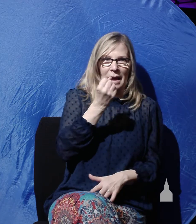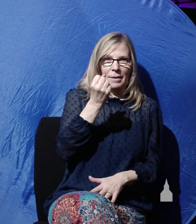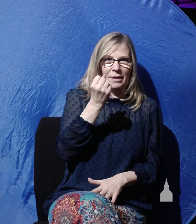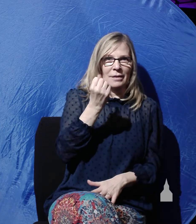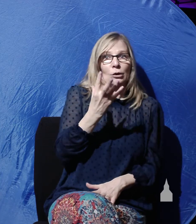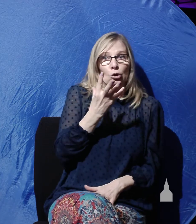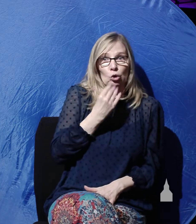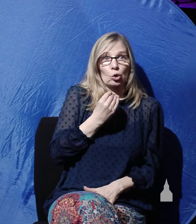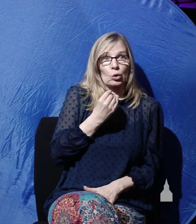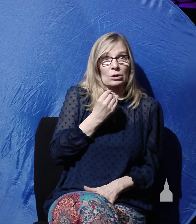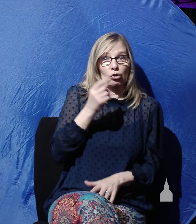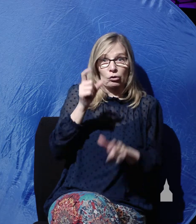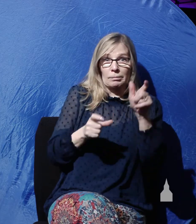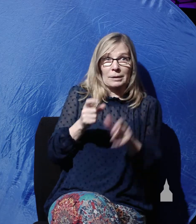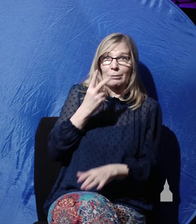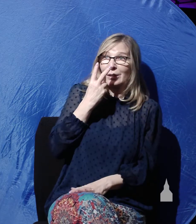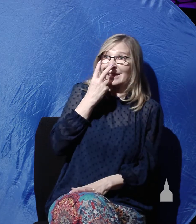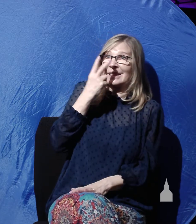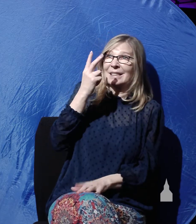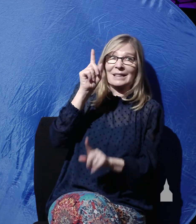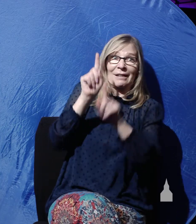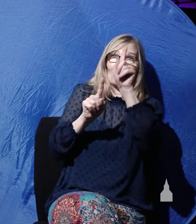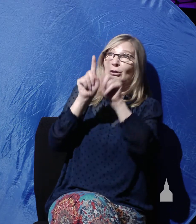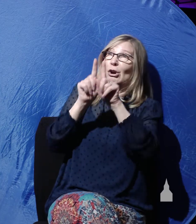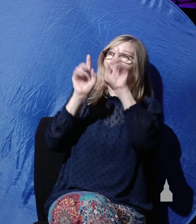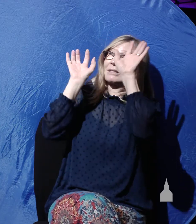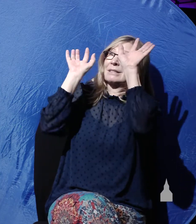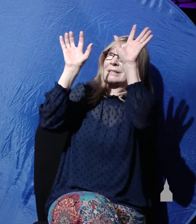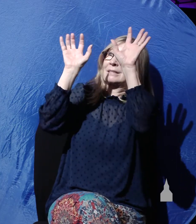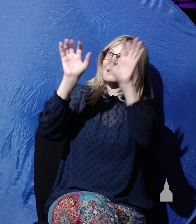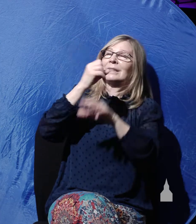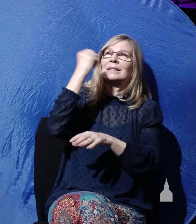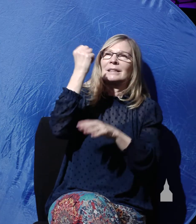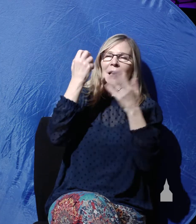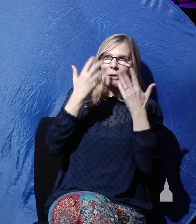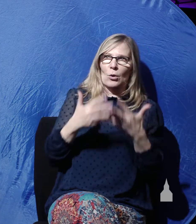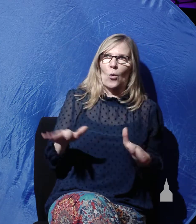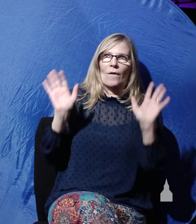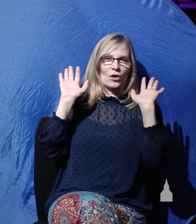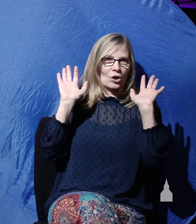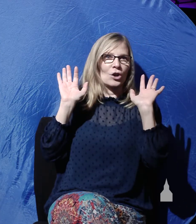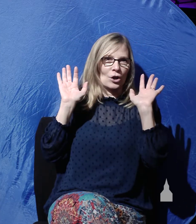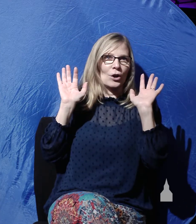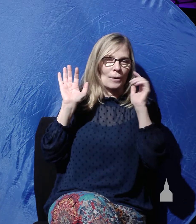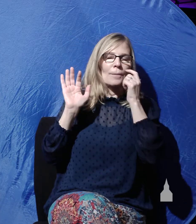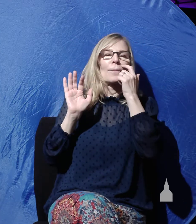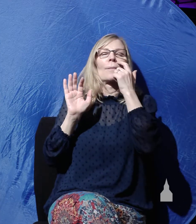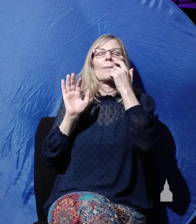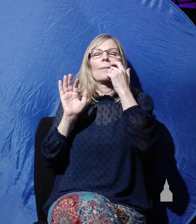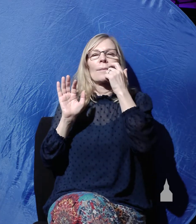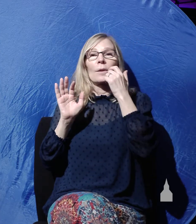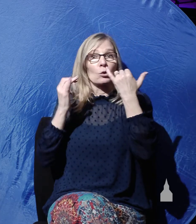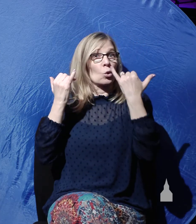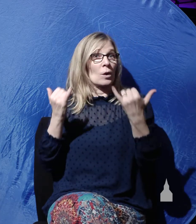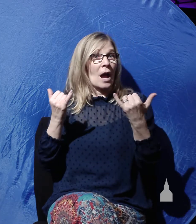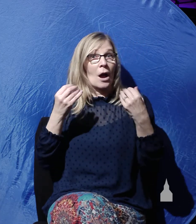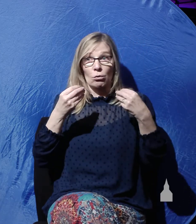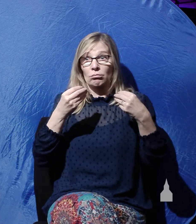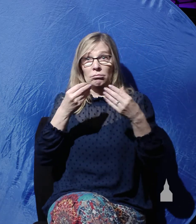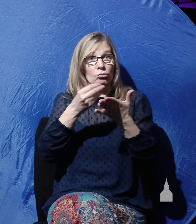some stars at night come out, the Sabbath is over. The shops then would be open for a few hours of business. And by